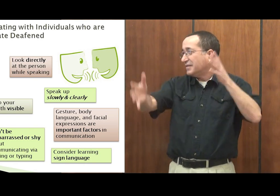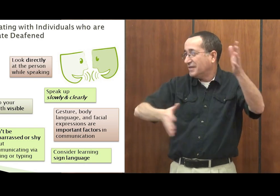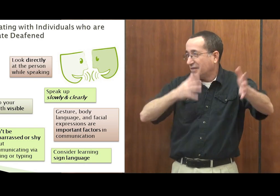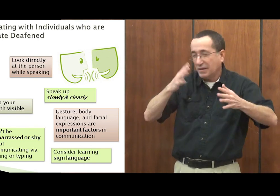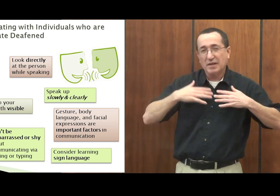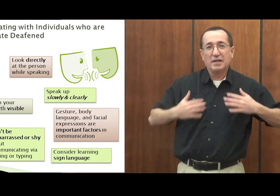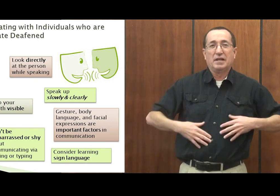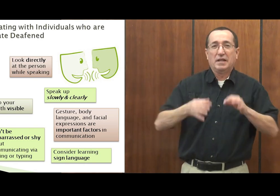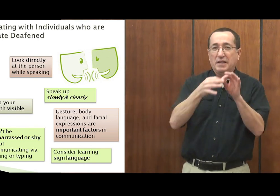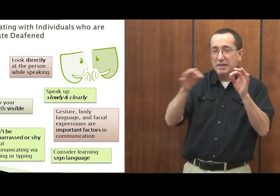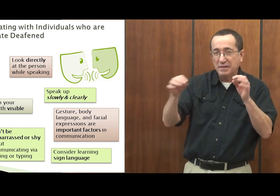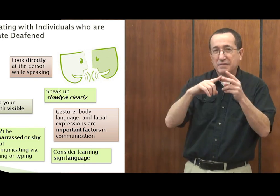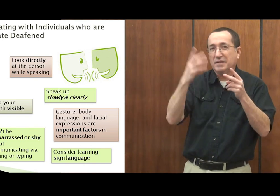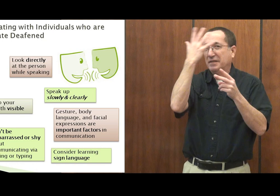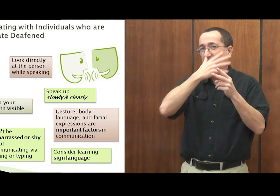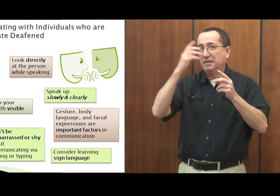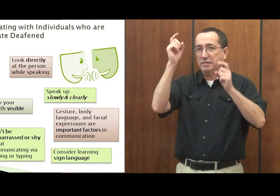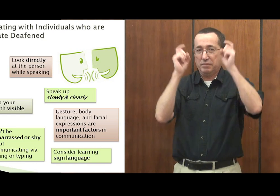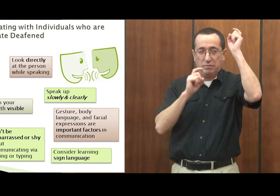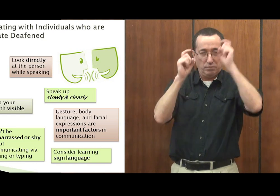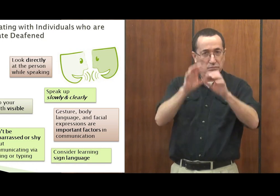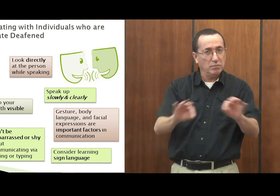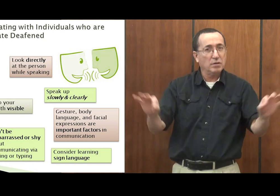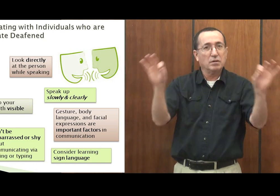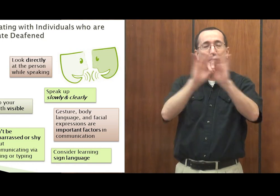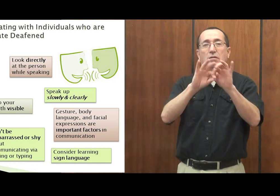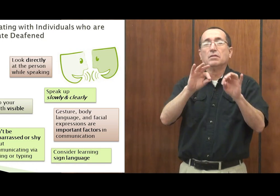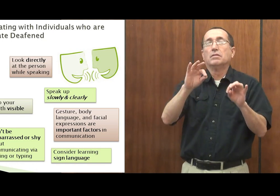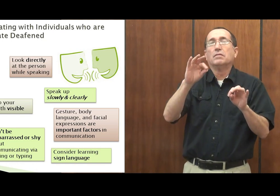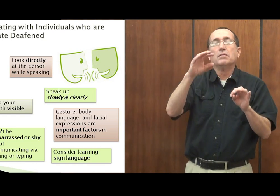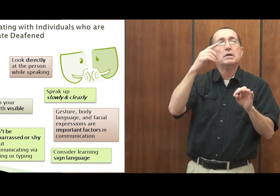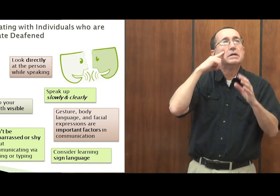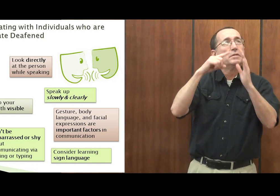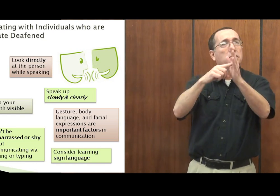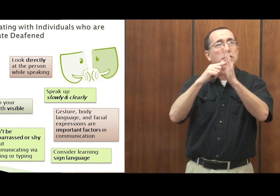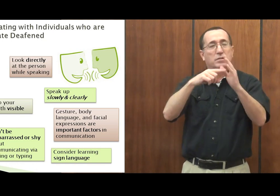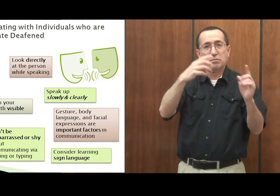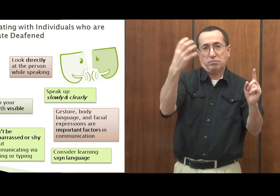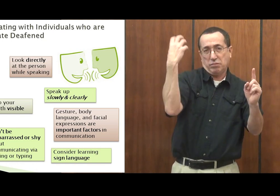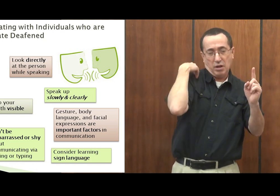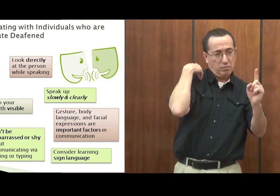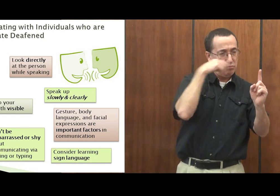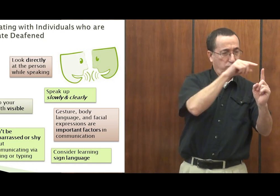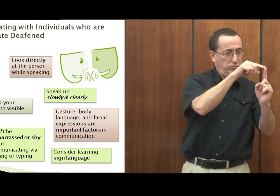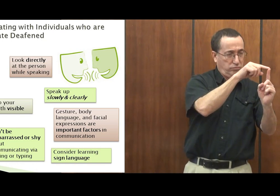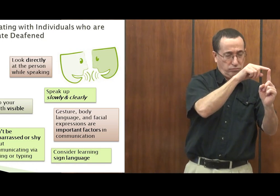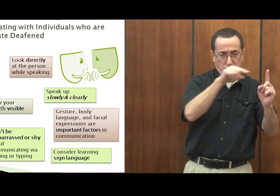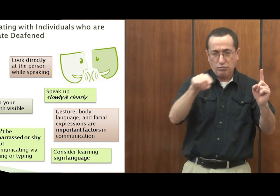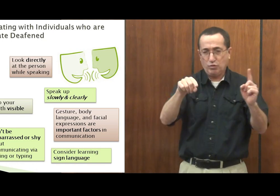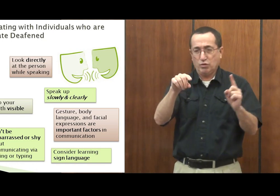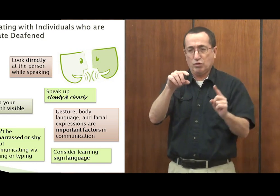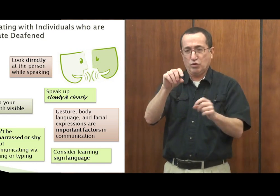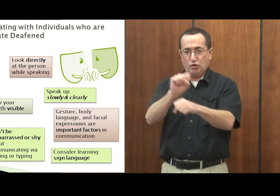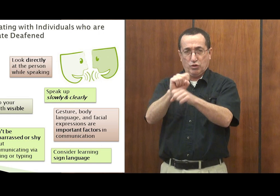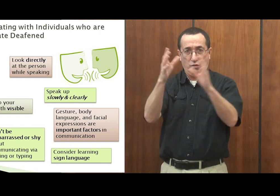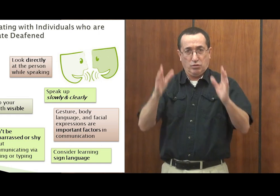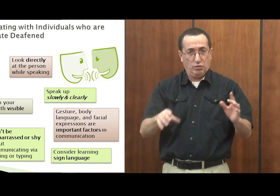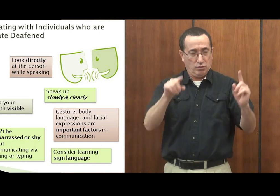You can gesture sentences. Facial expression is very important to deaf people. If a boss is